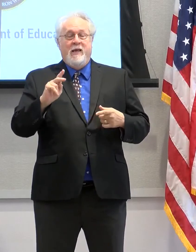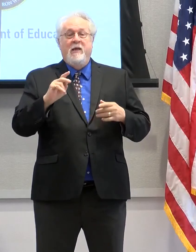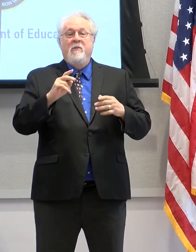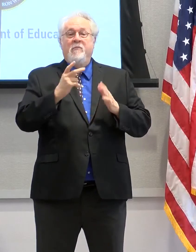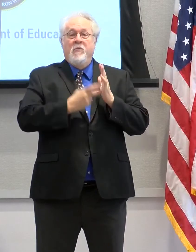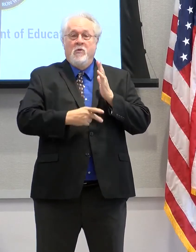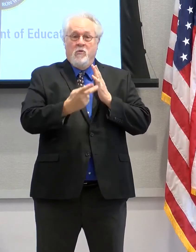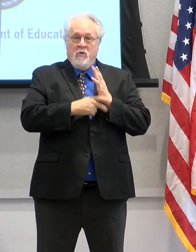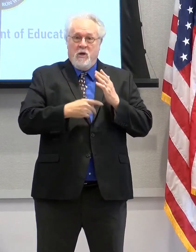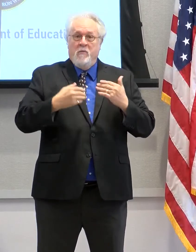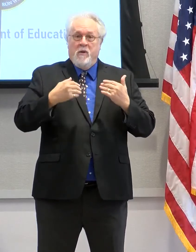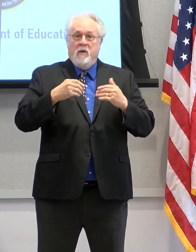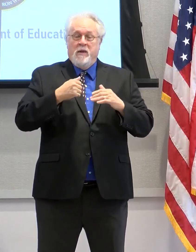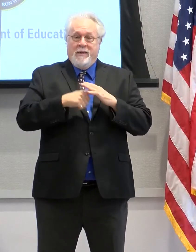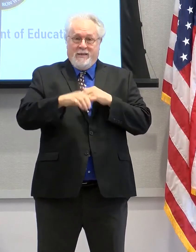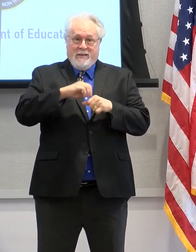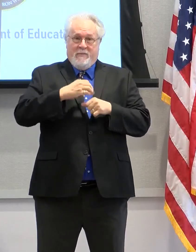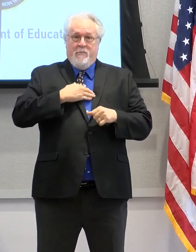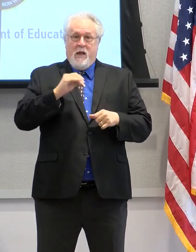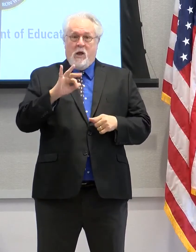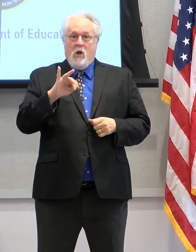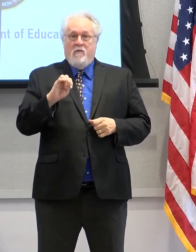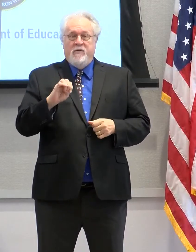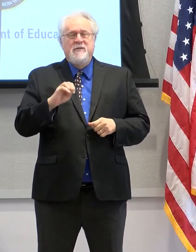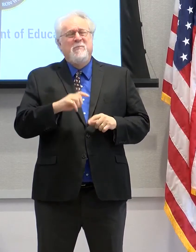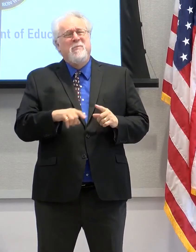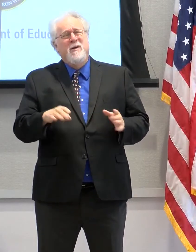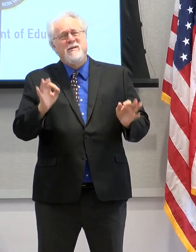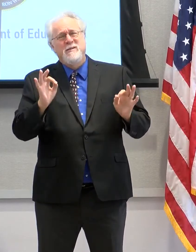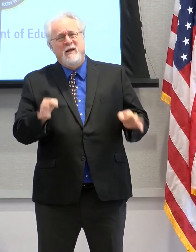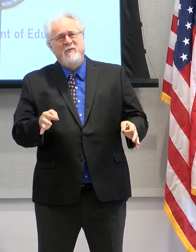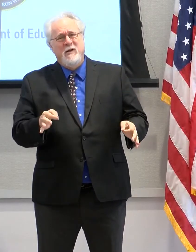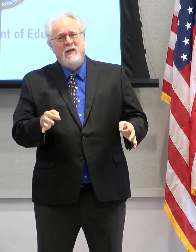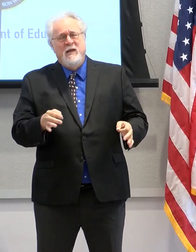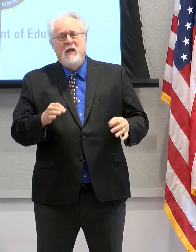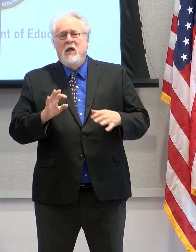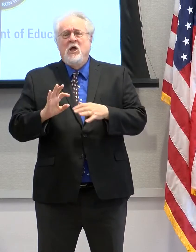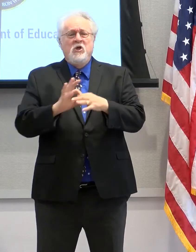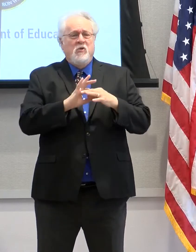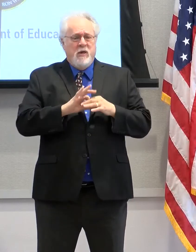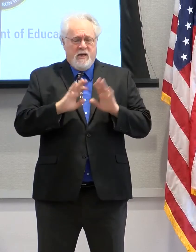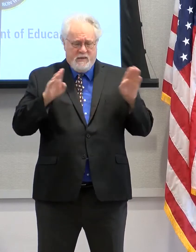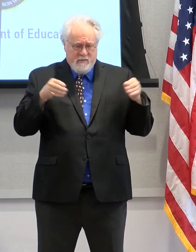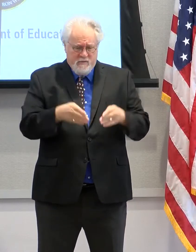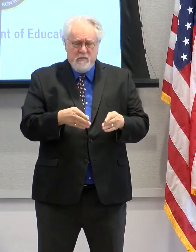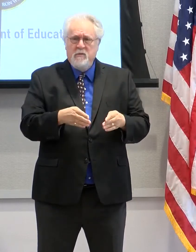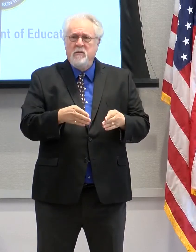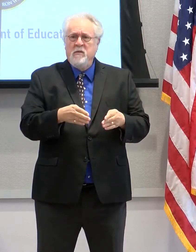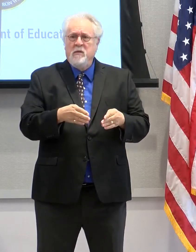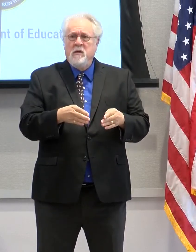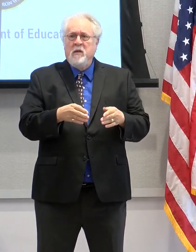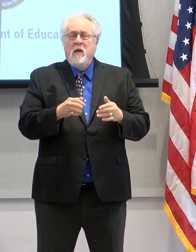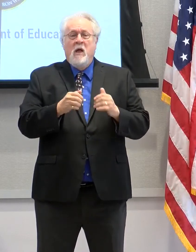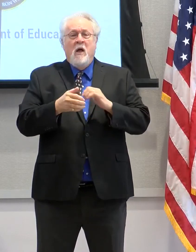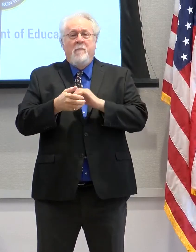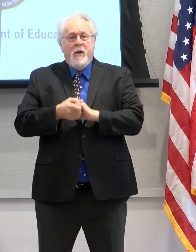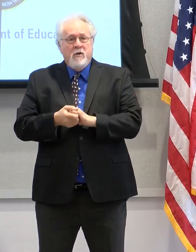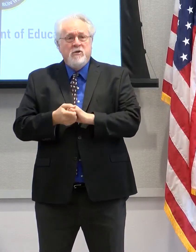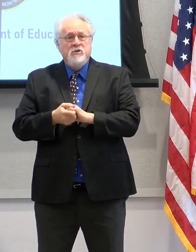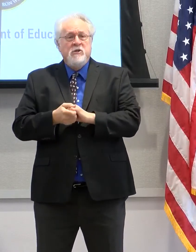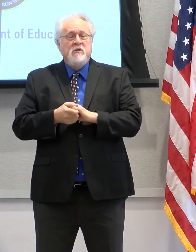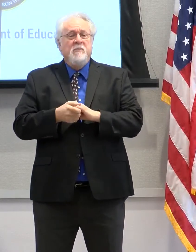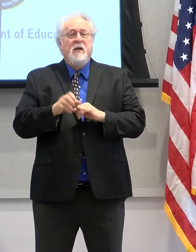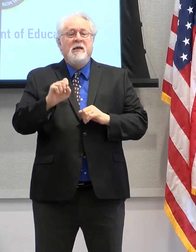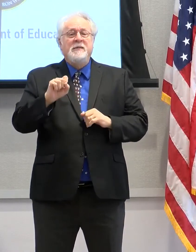within the mayor's office. But definitely uniting around a focus with partnerships from